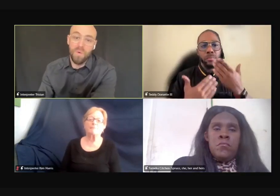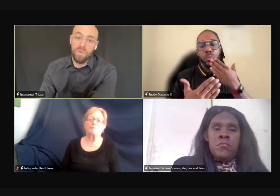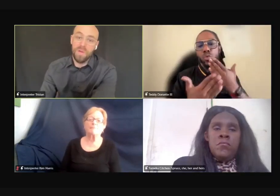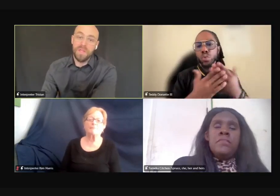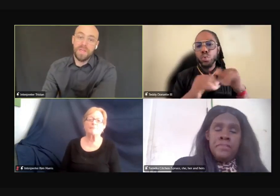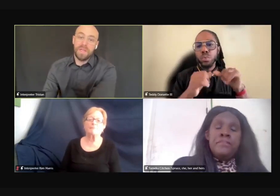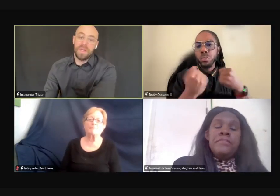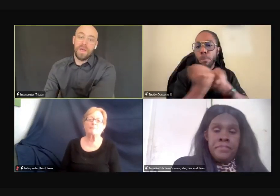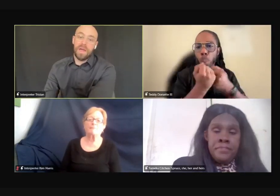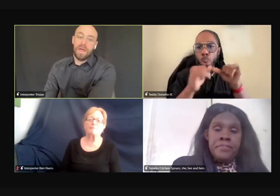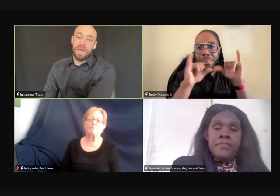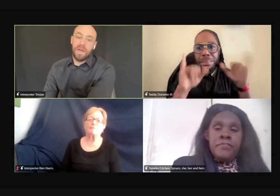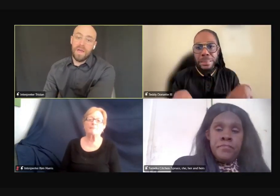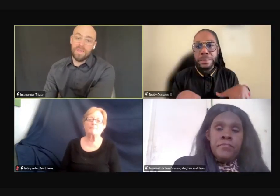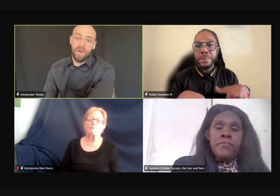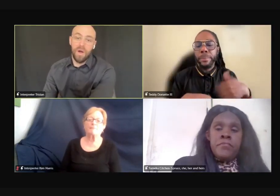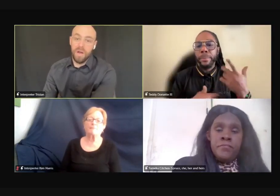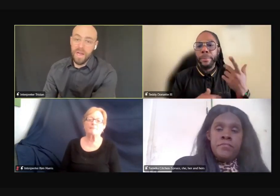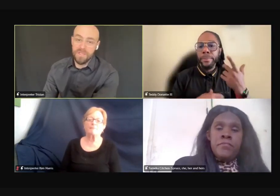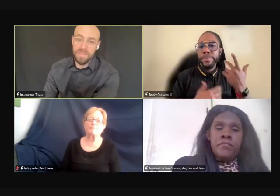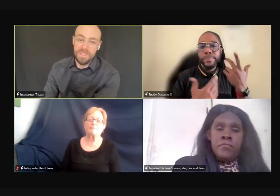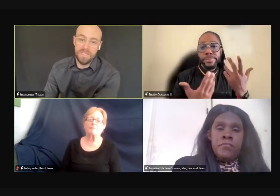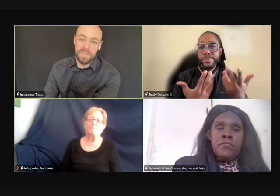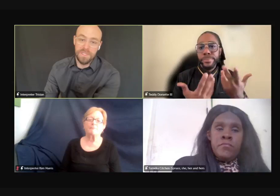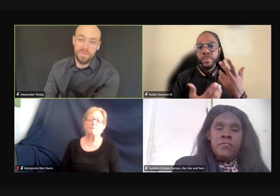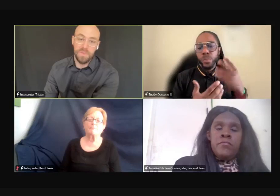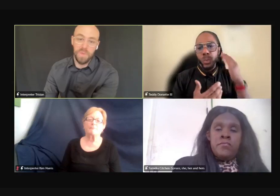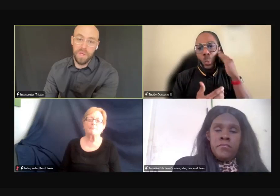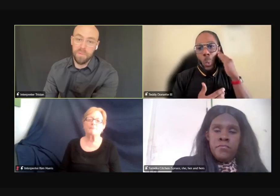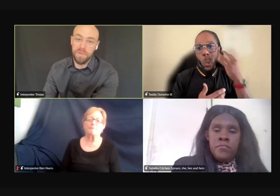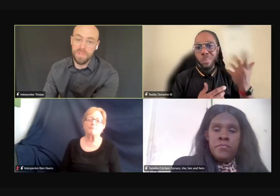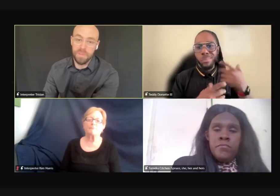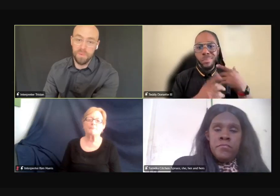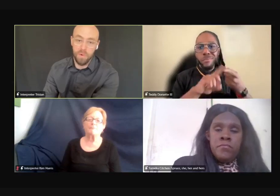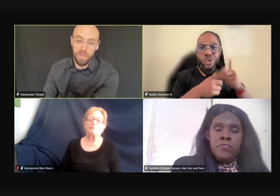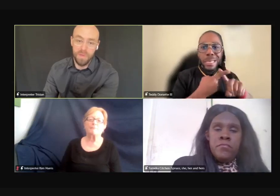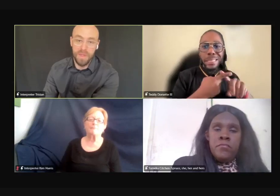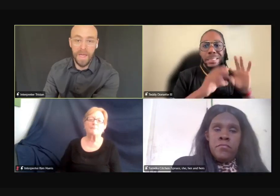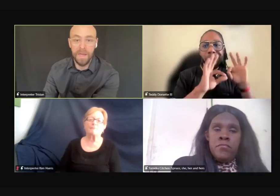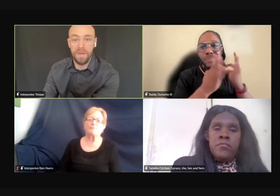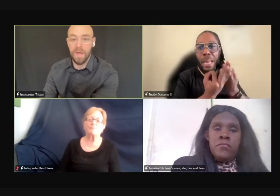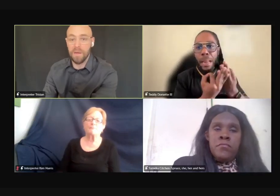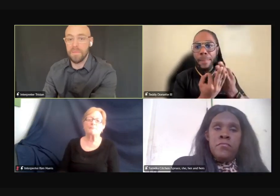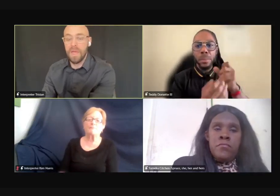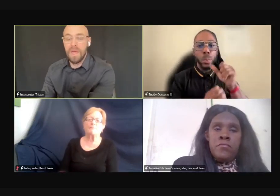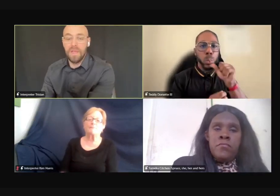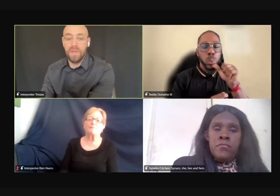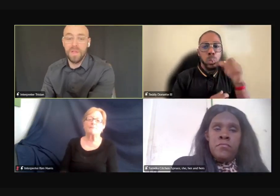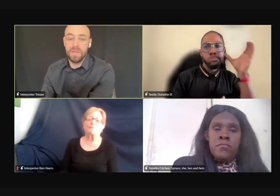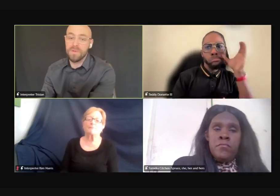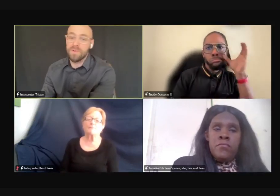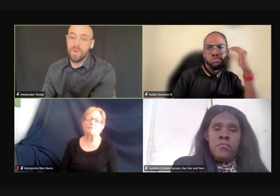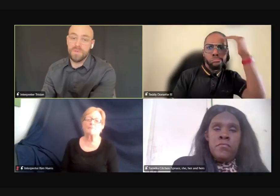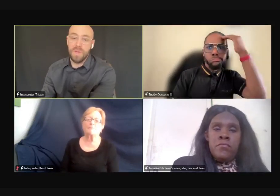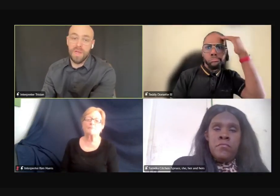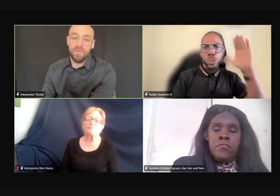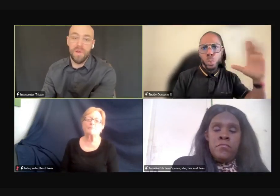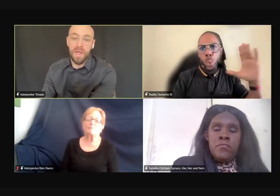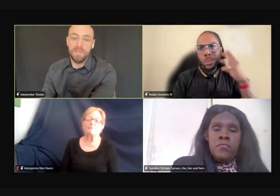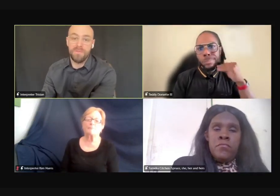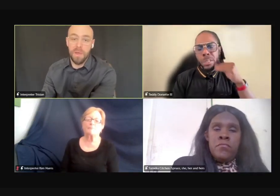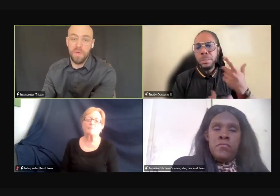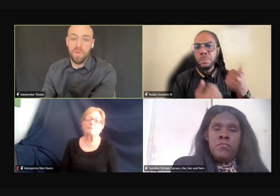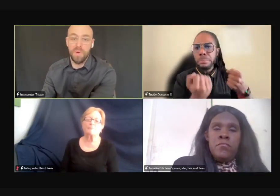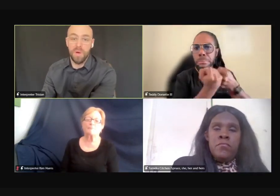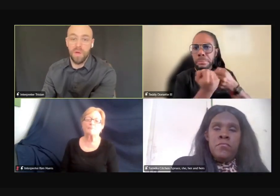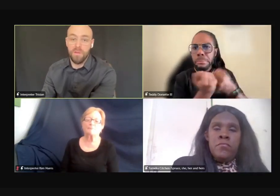So really, there are agencies and systems who are able to support you in that. Um, you can also, of course, rely on